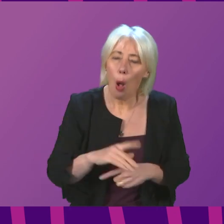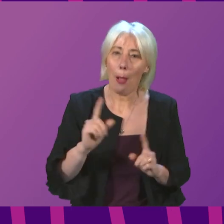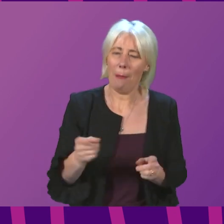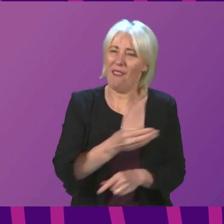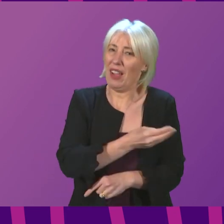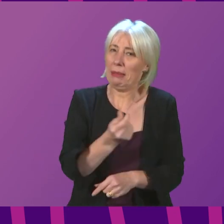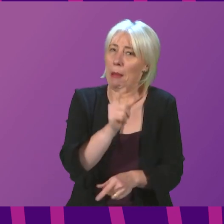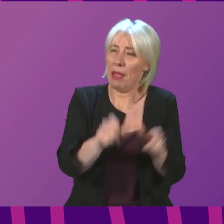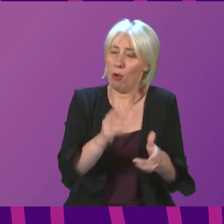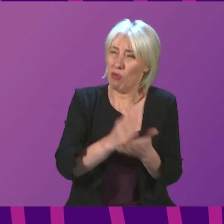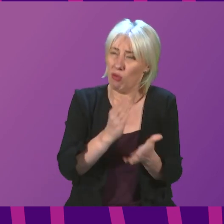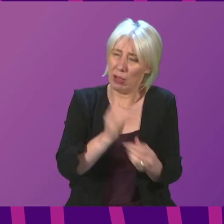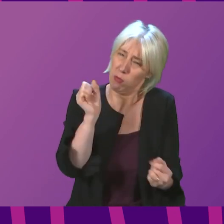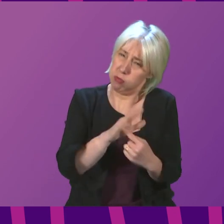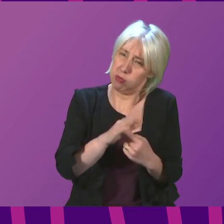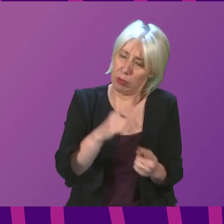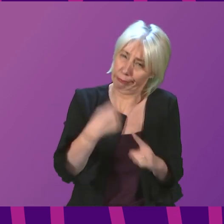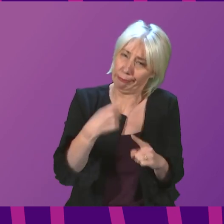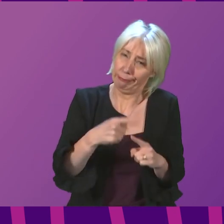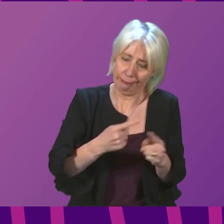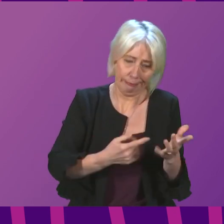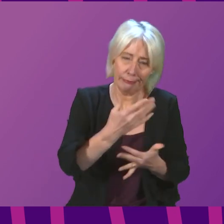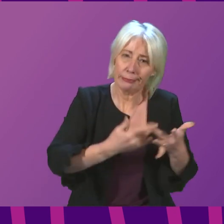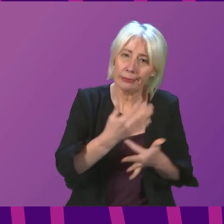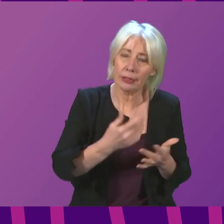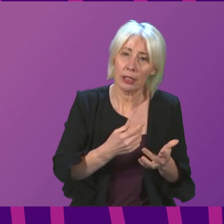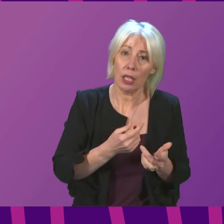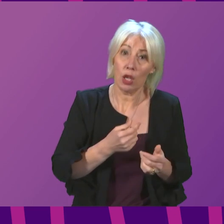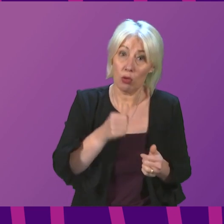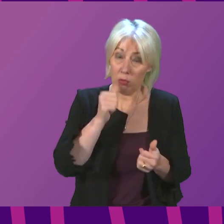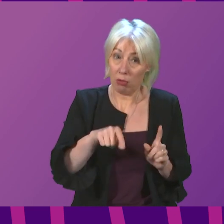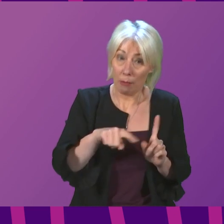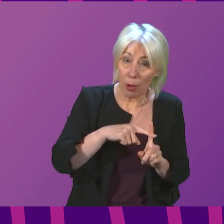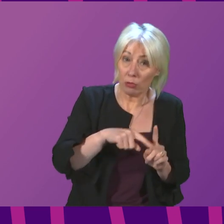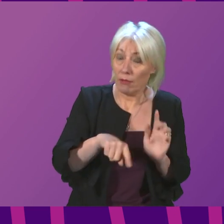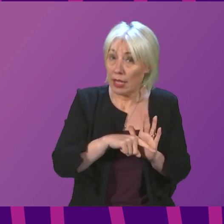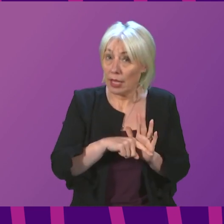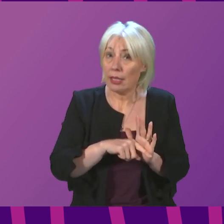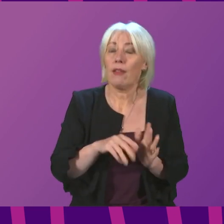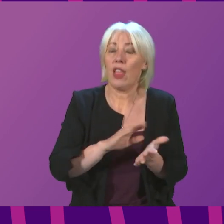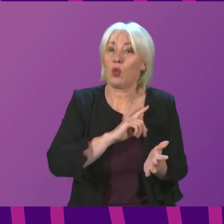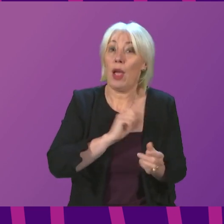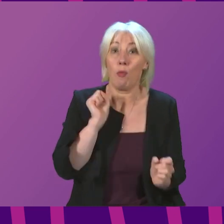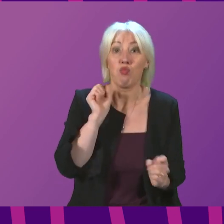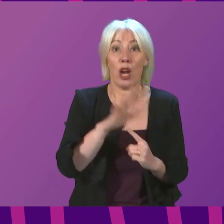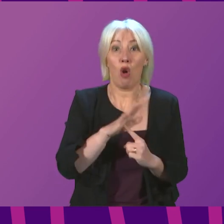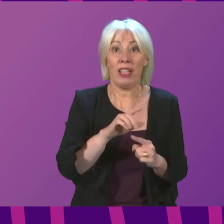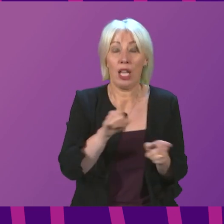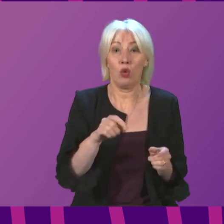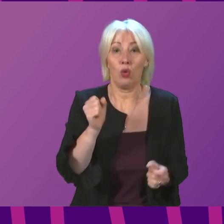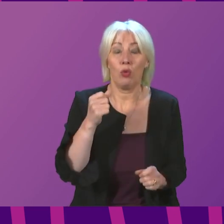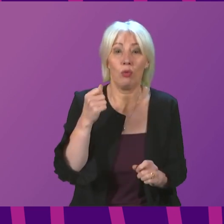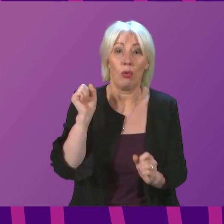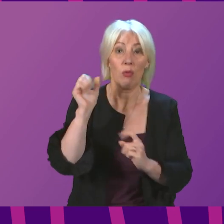we are also within the available capacity. We are making sure that there is a priority given the essential workers,